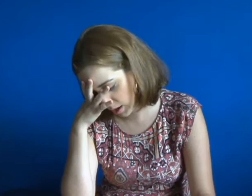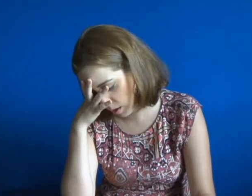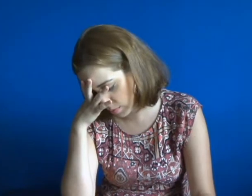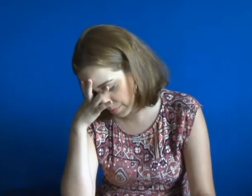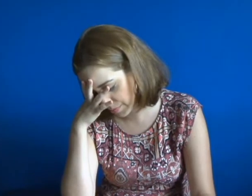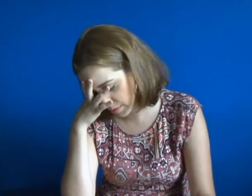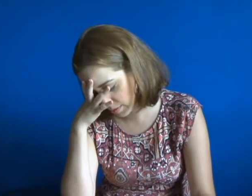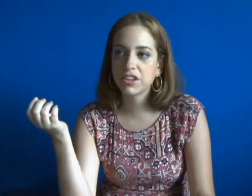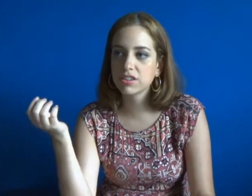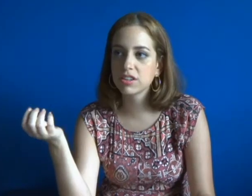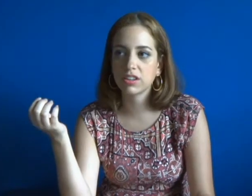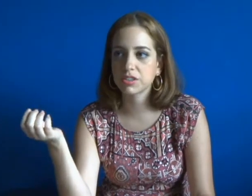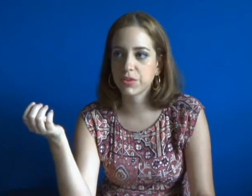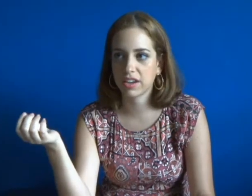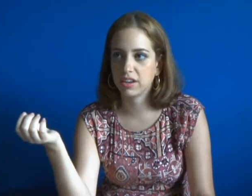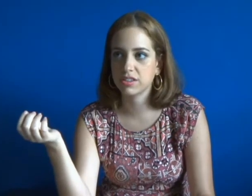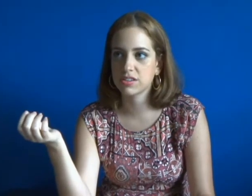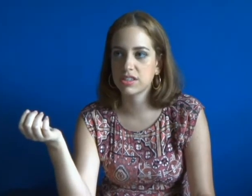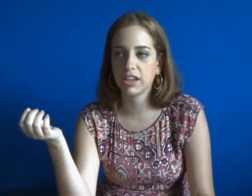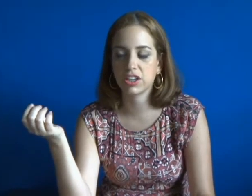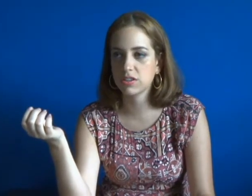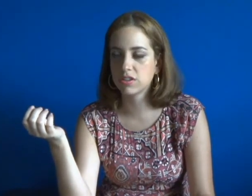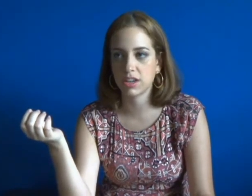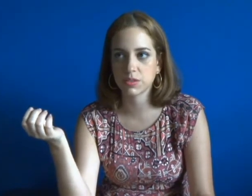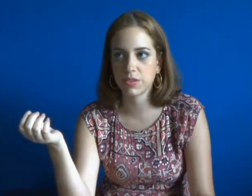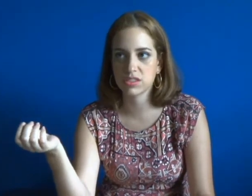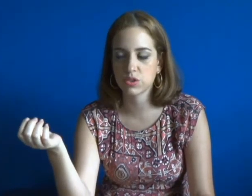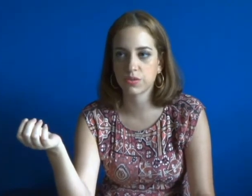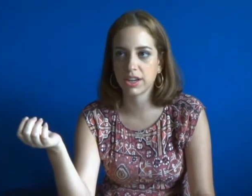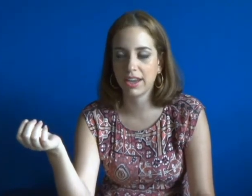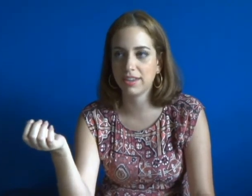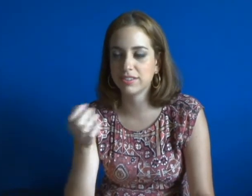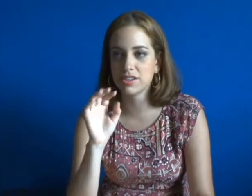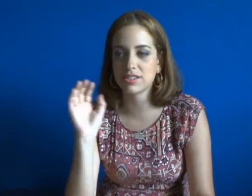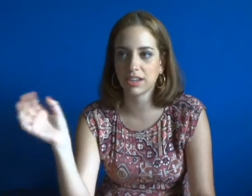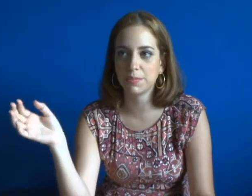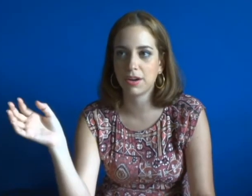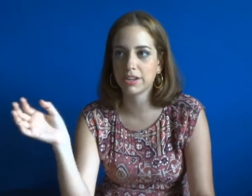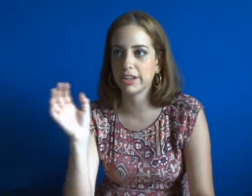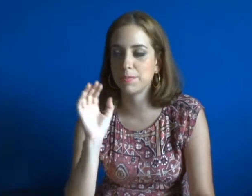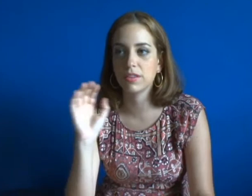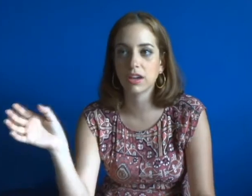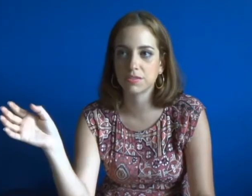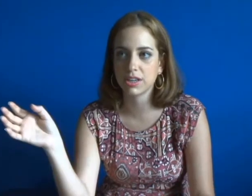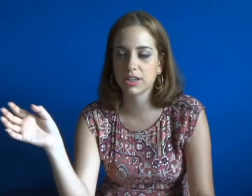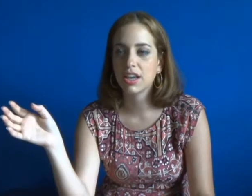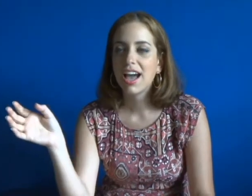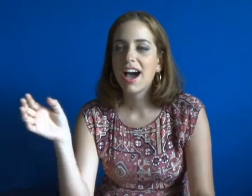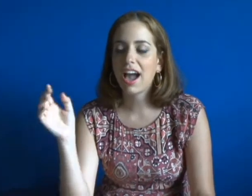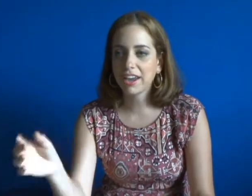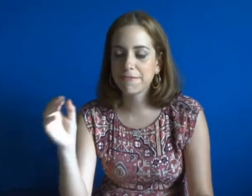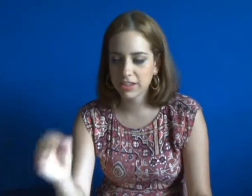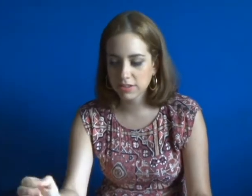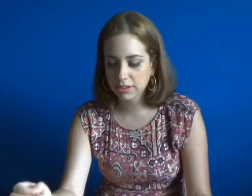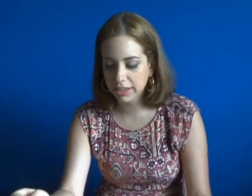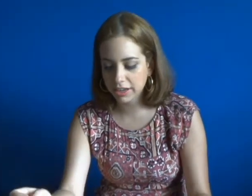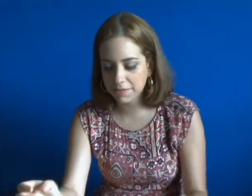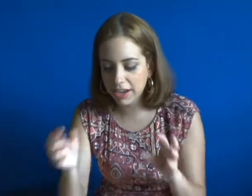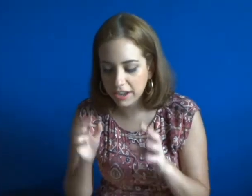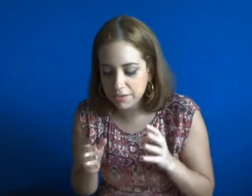no. I couldn't connect with the characters, couldn't connect with the story and there is a second part and I'm not gonna read it. I feel that if I had